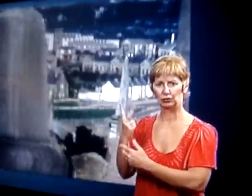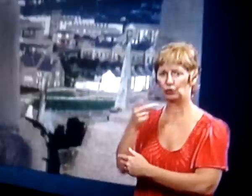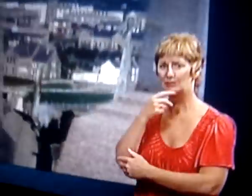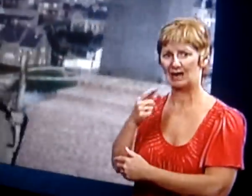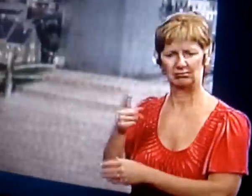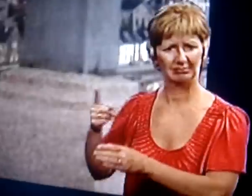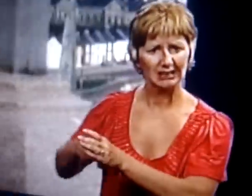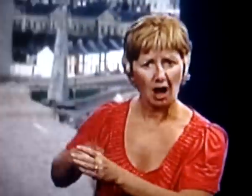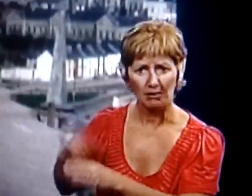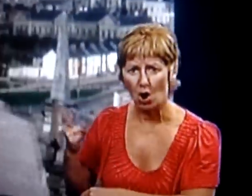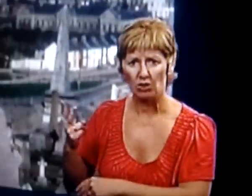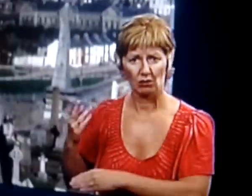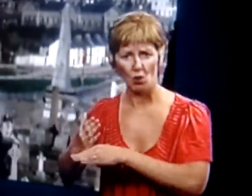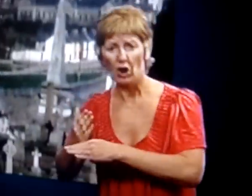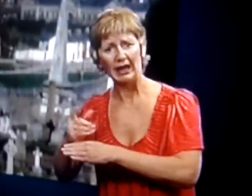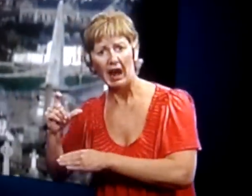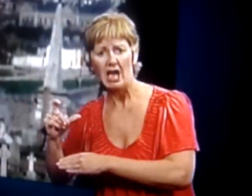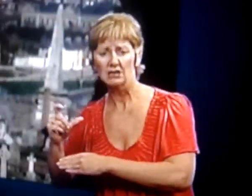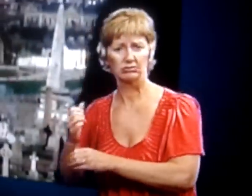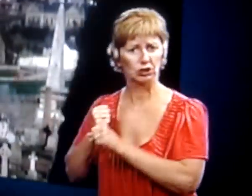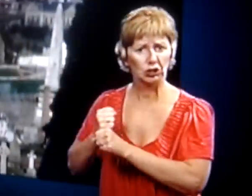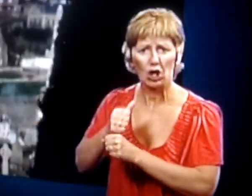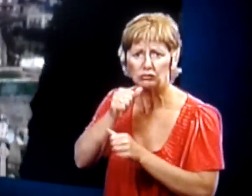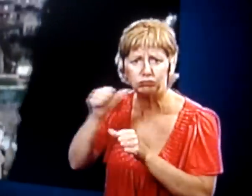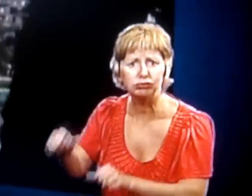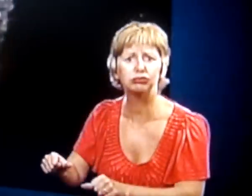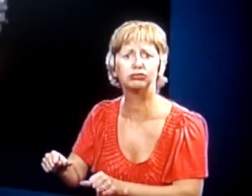elected representatives, members of the Northern Ireland Assembly.